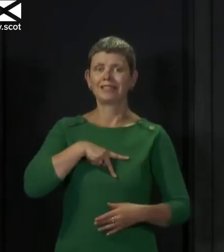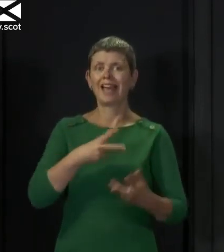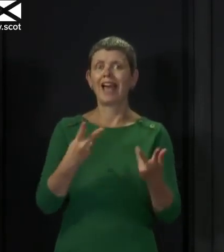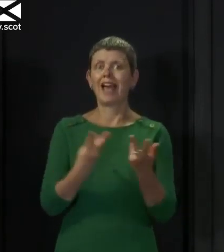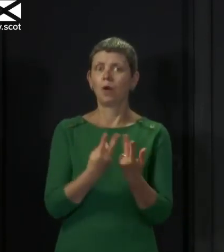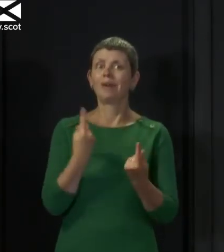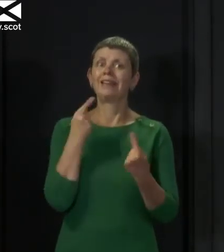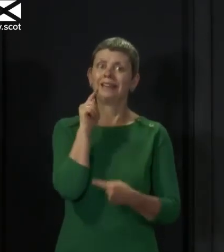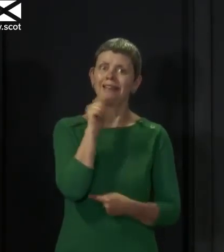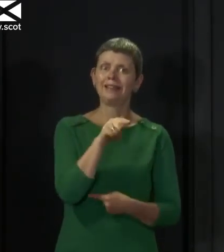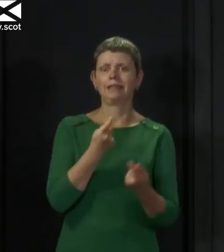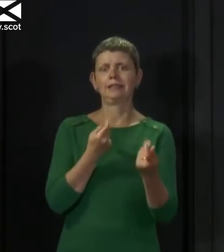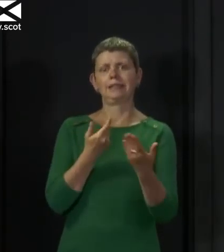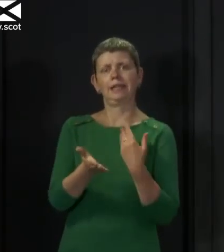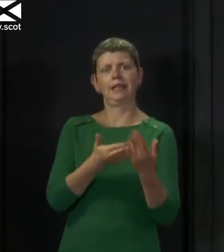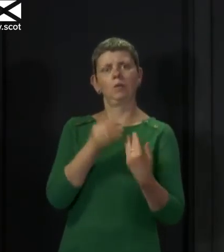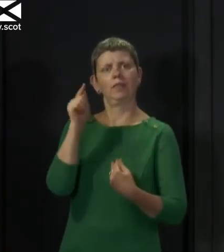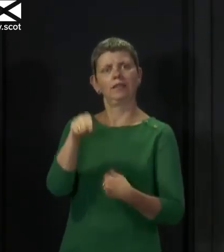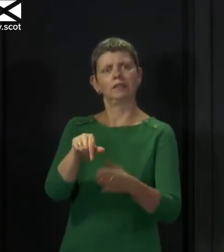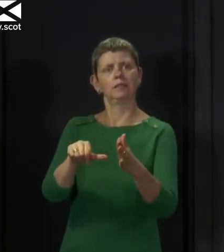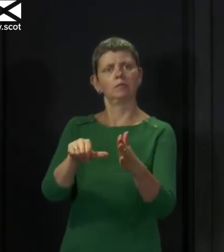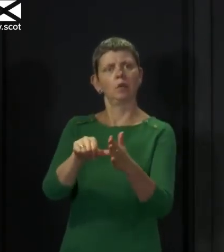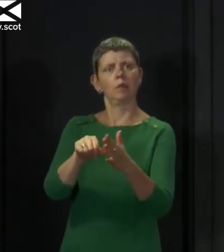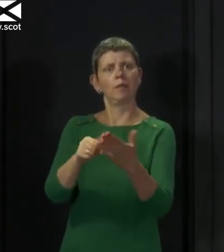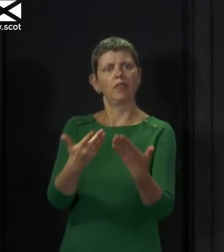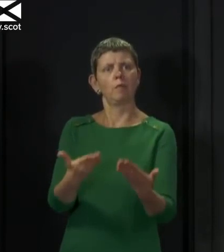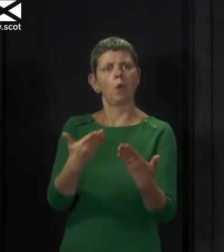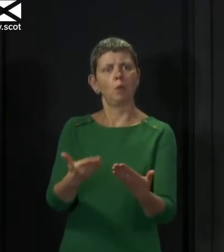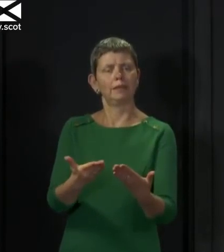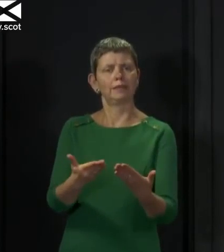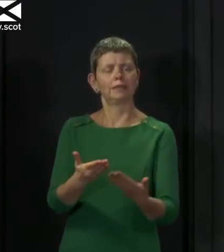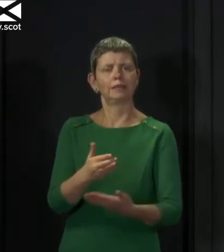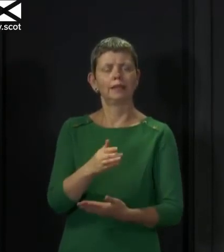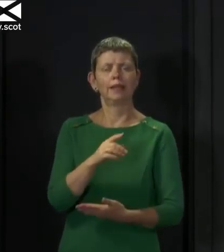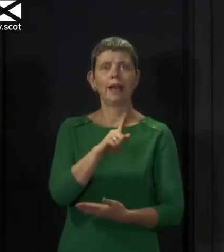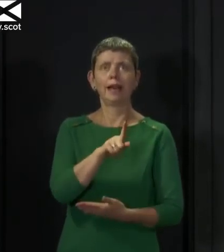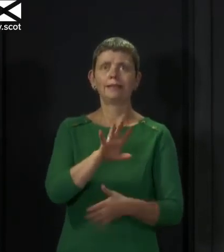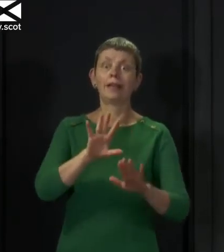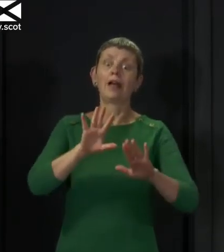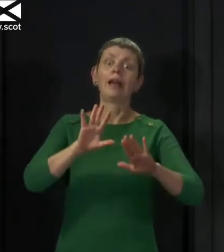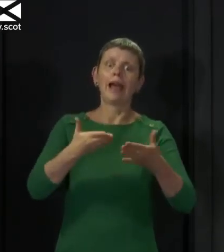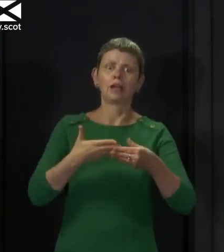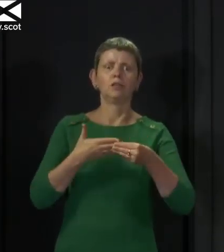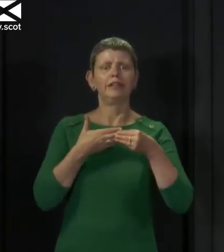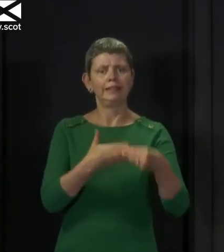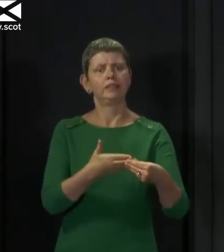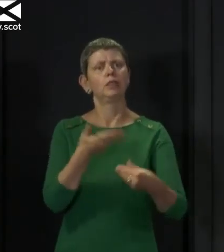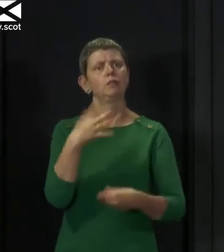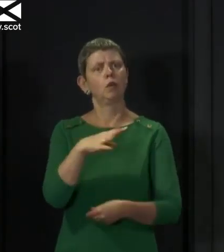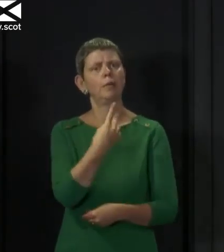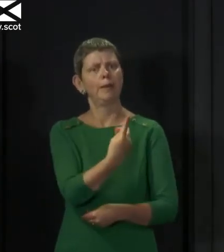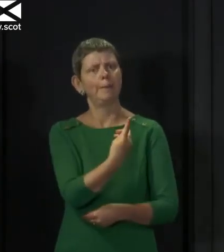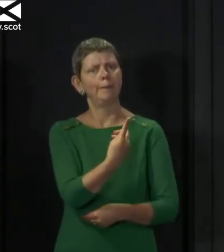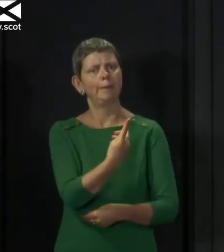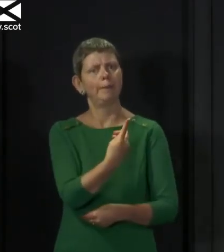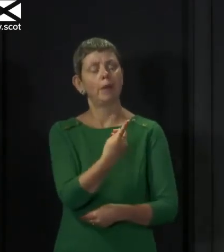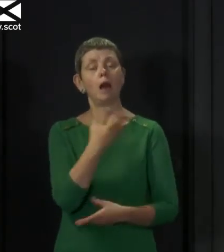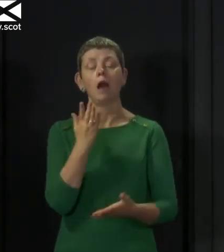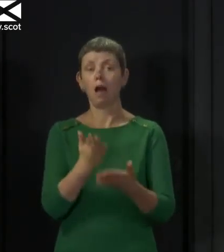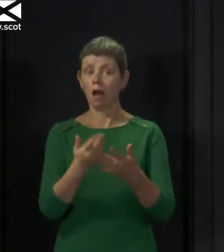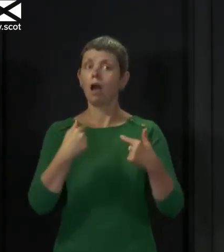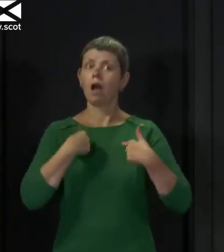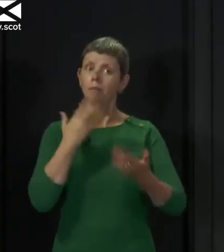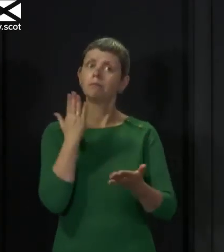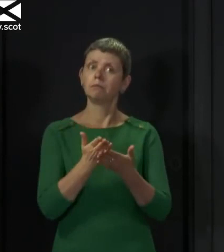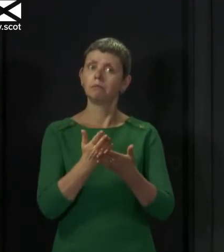moment in his country's history and what I would describe as the lack of leadership that he is showing. In being critical of that, we